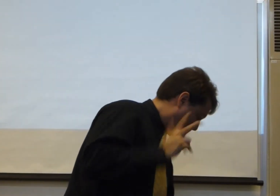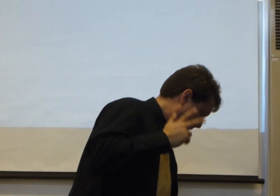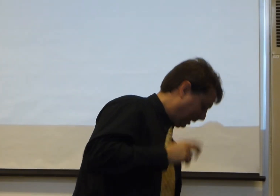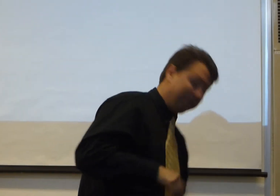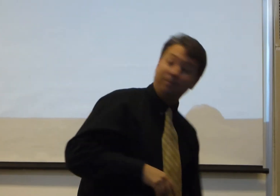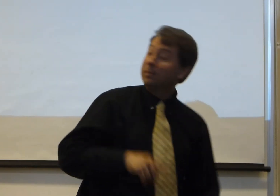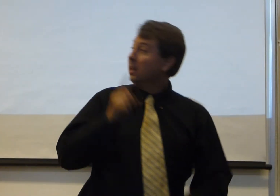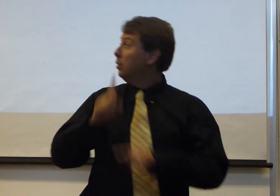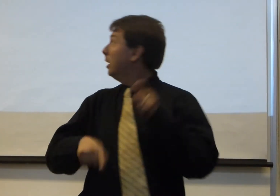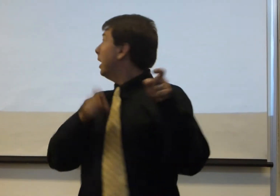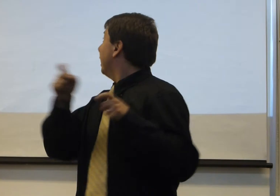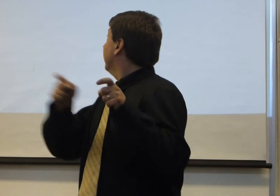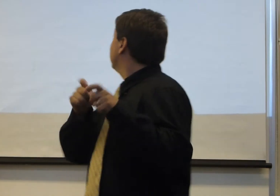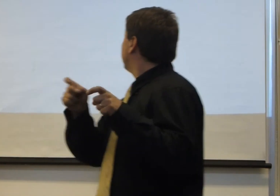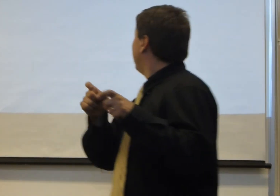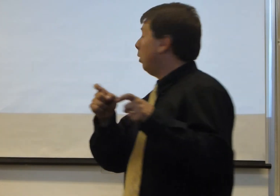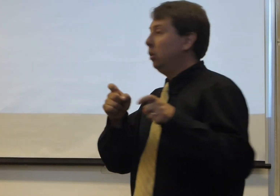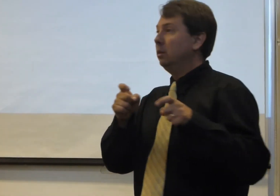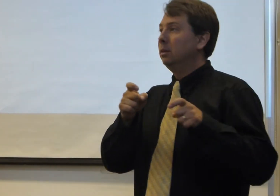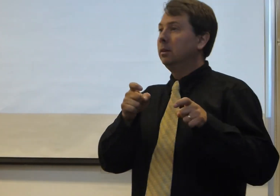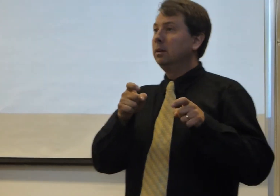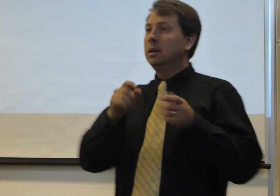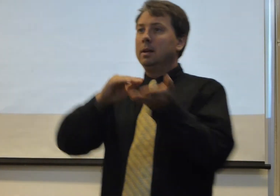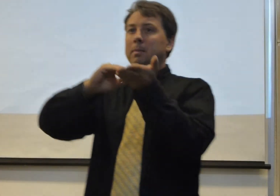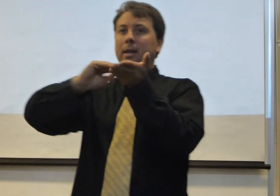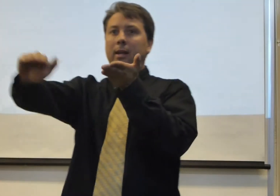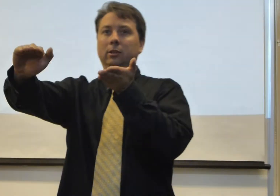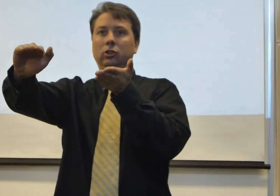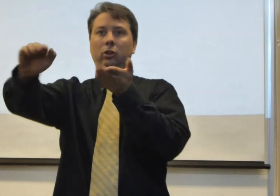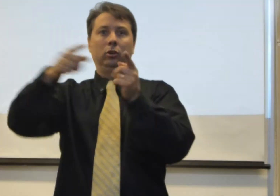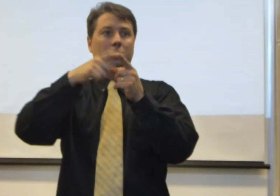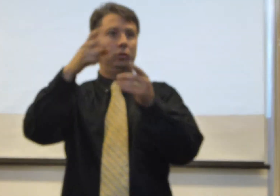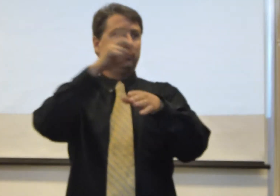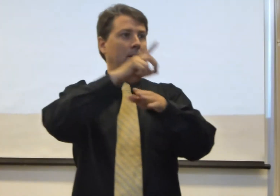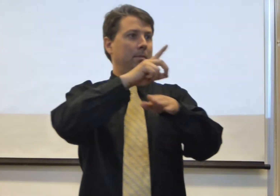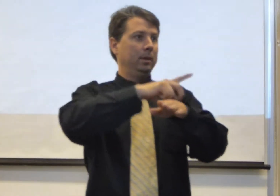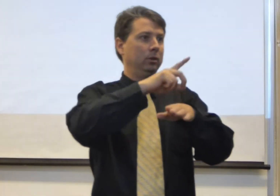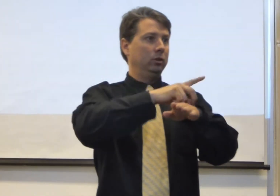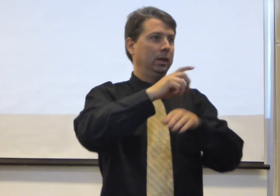Thirdly, you cannot control being excused from duty.